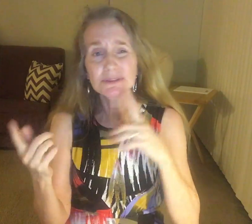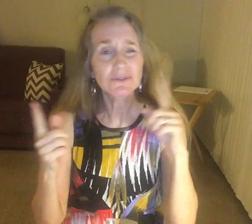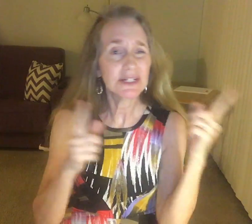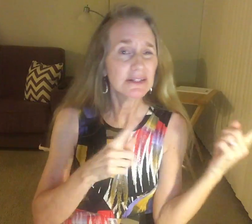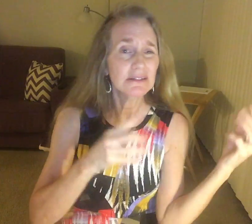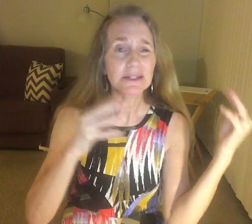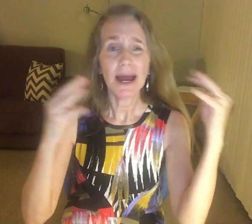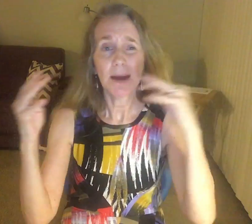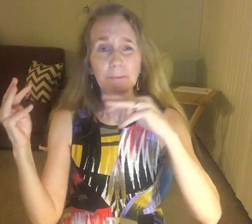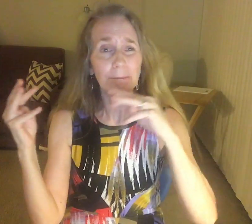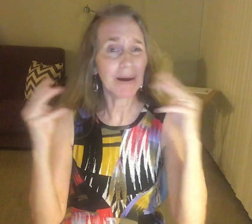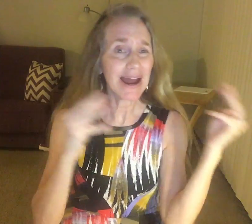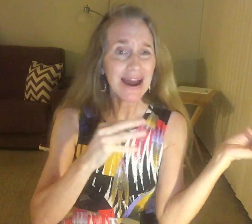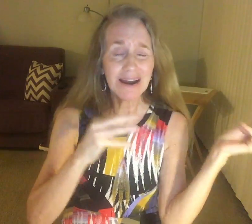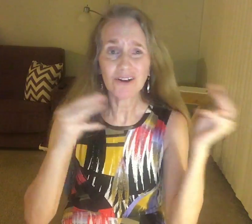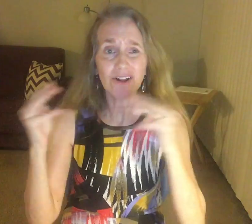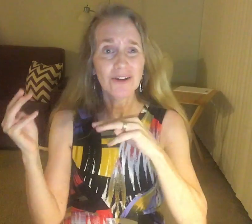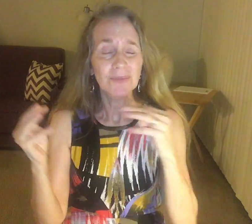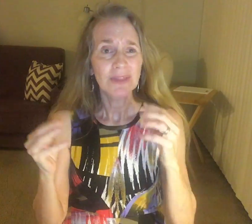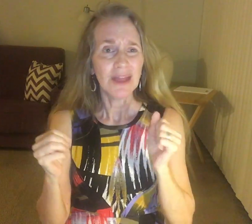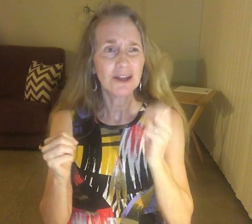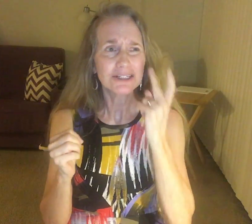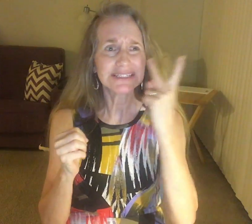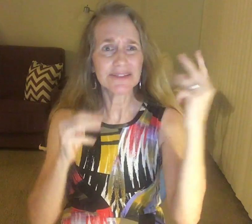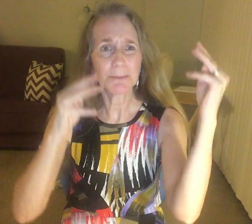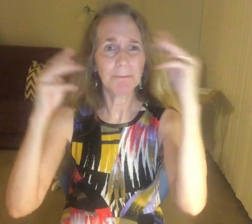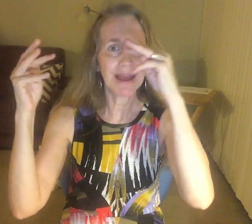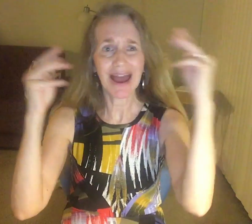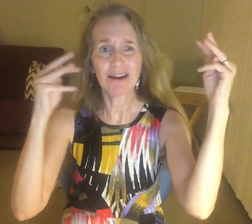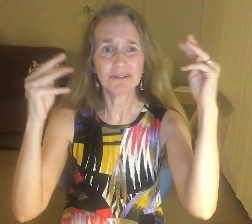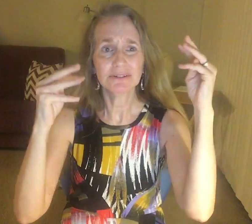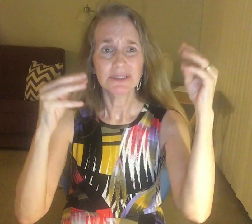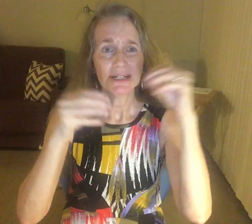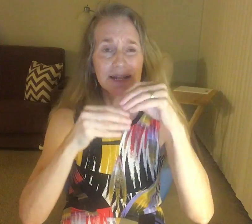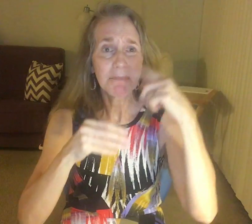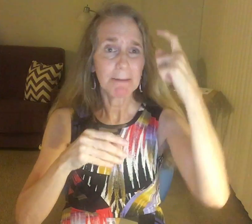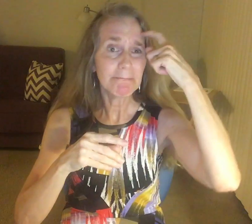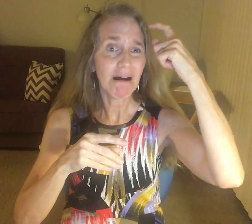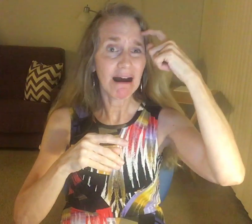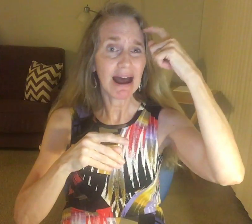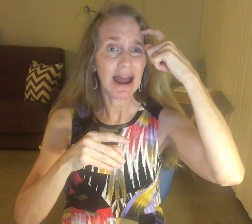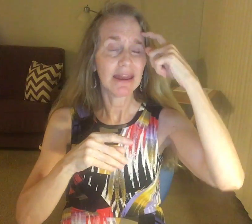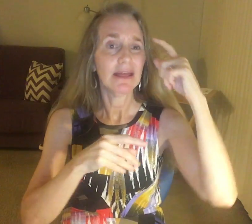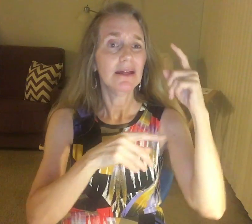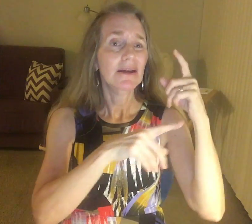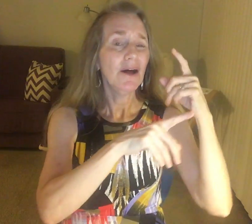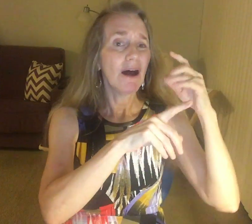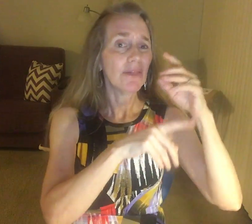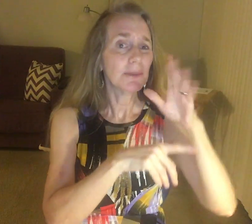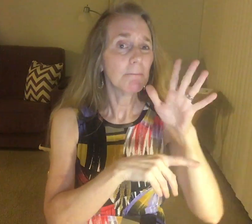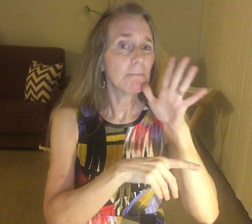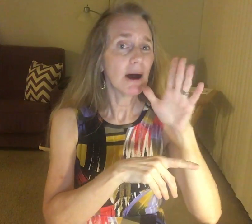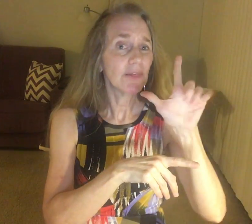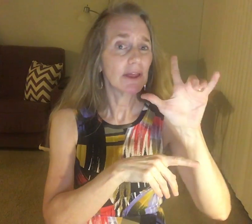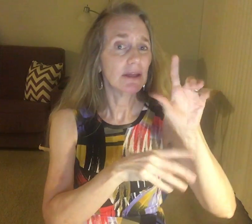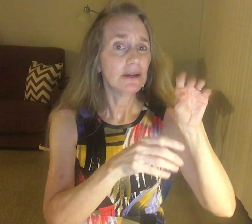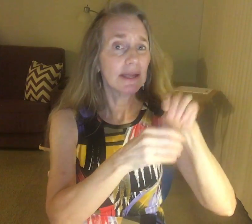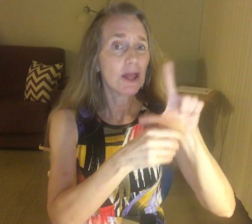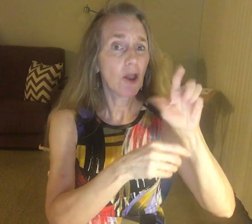really. Batter. I couldn't see the batter in my mind. At the Mother's, New